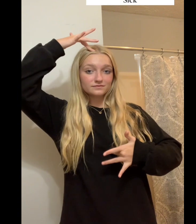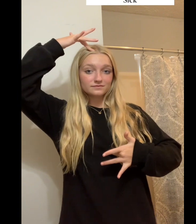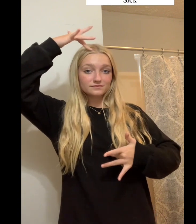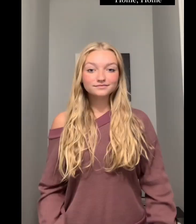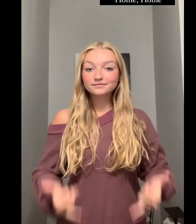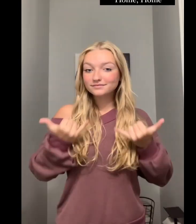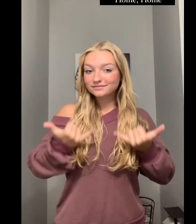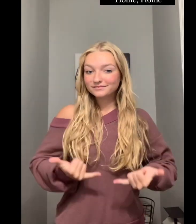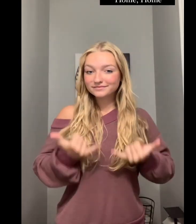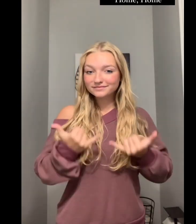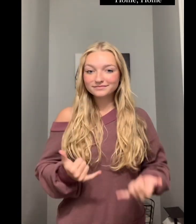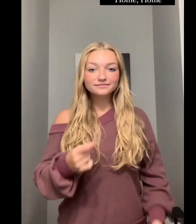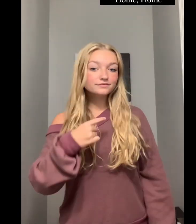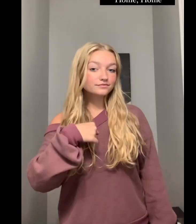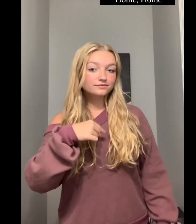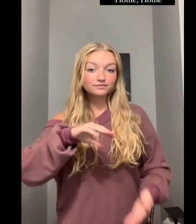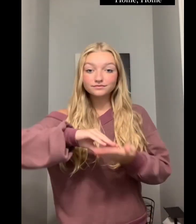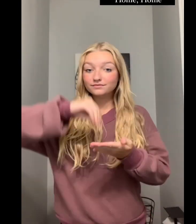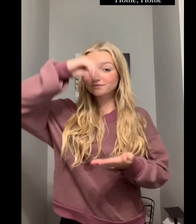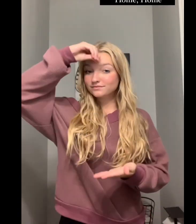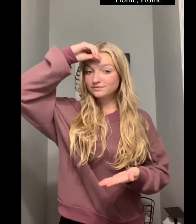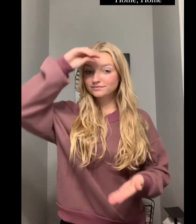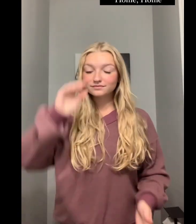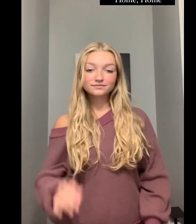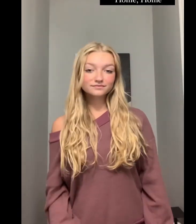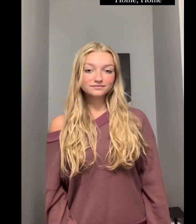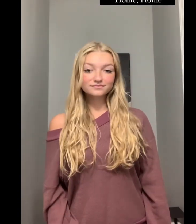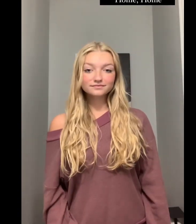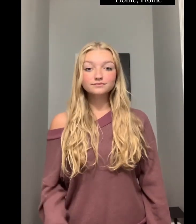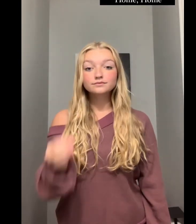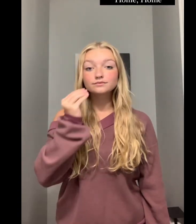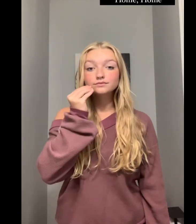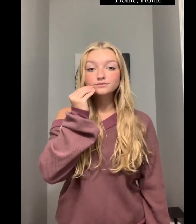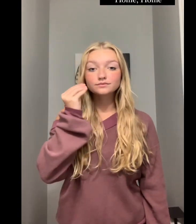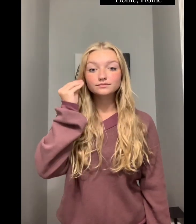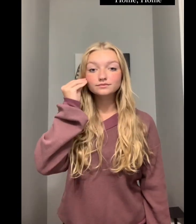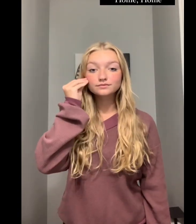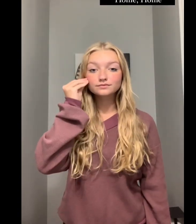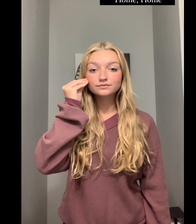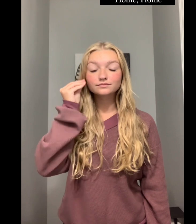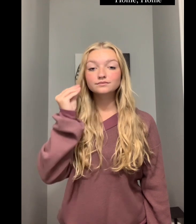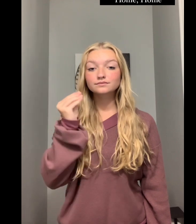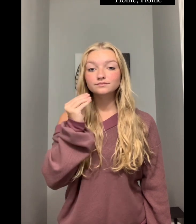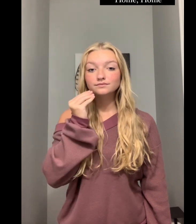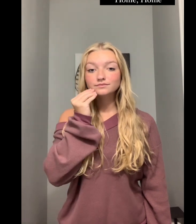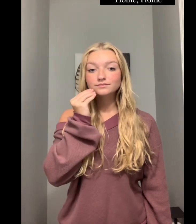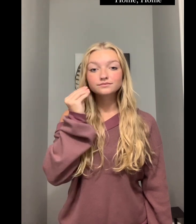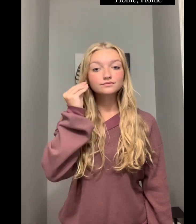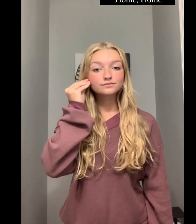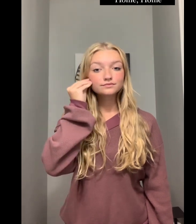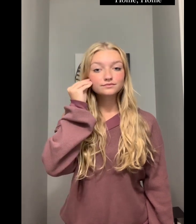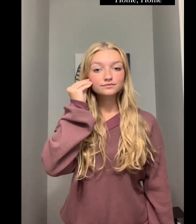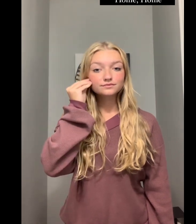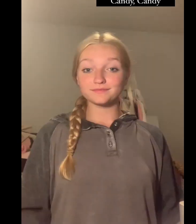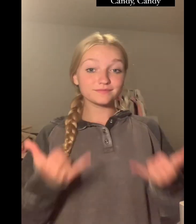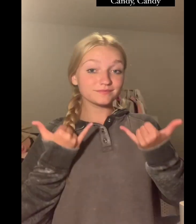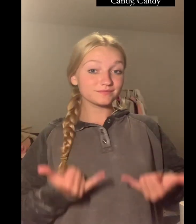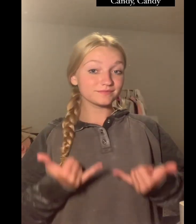Today I learned home, home. Today